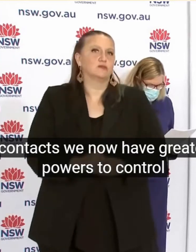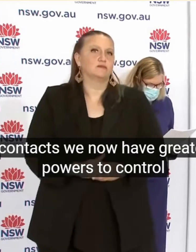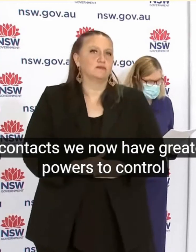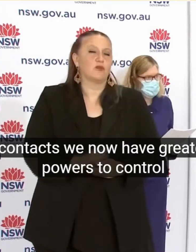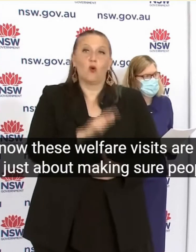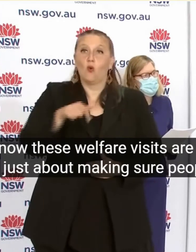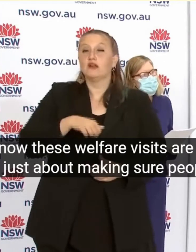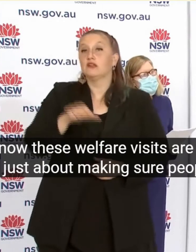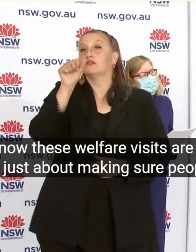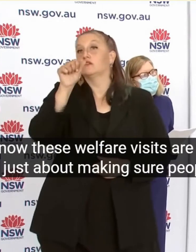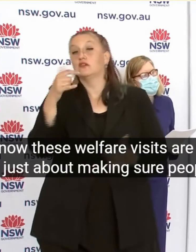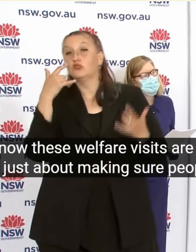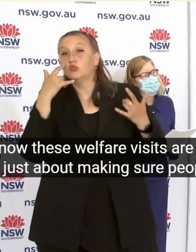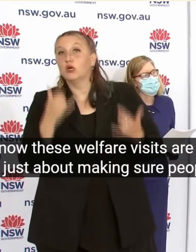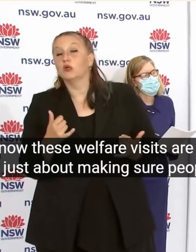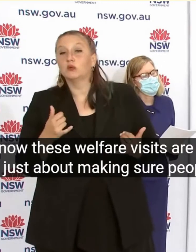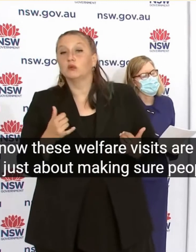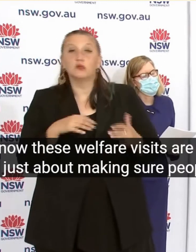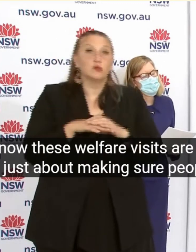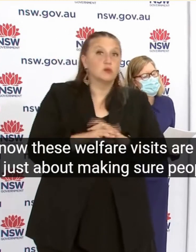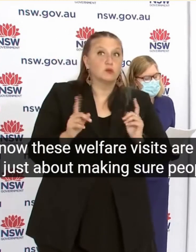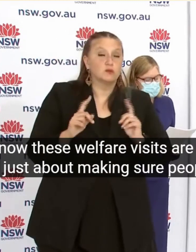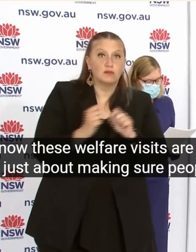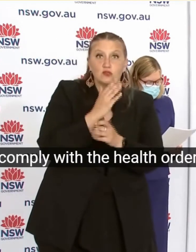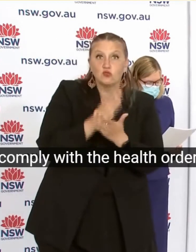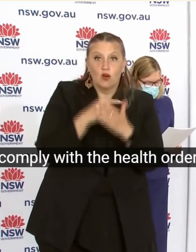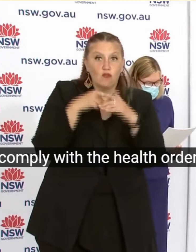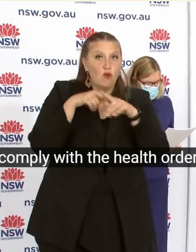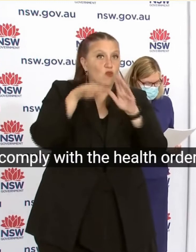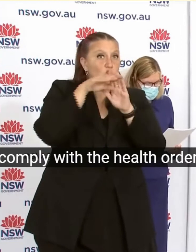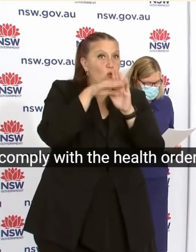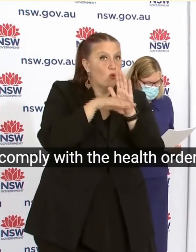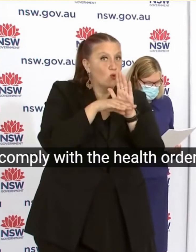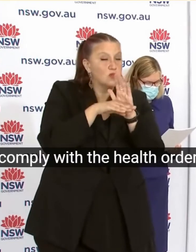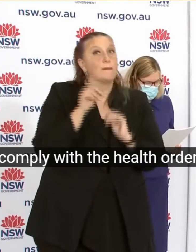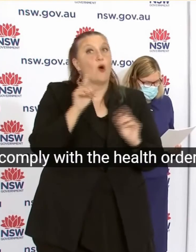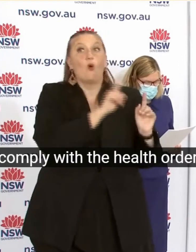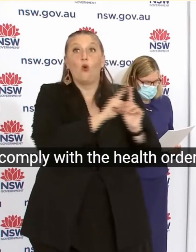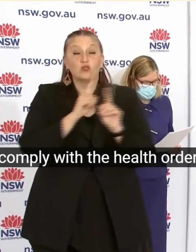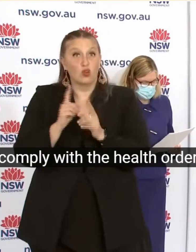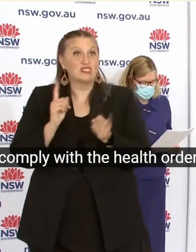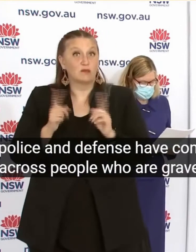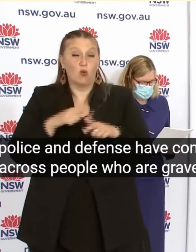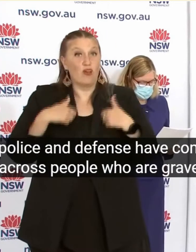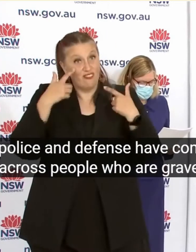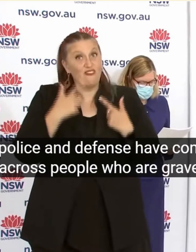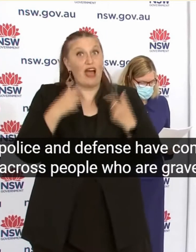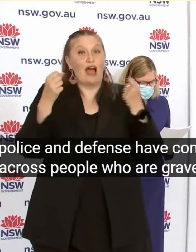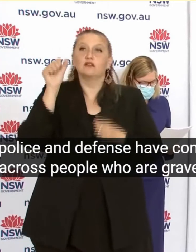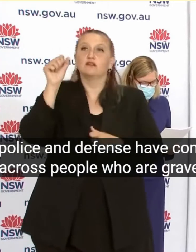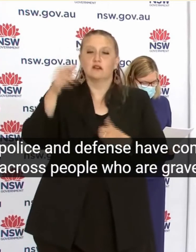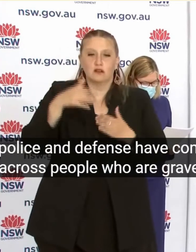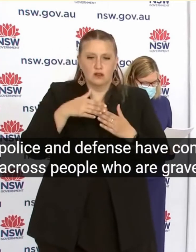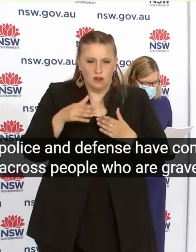Are not just about Making sure people Comply with their health orders Police and defence Have come across people Who are gravely